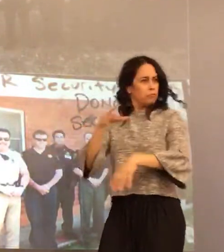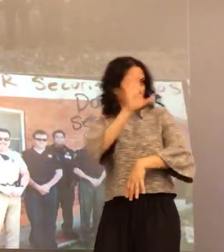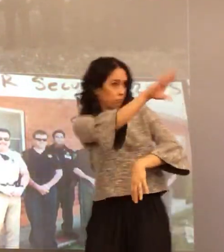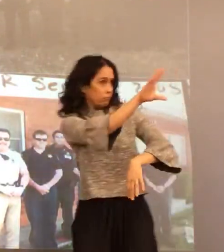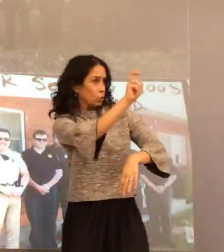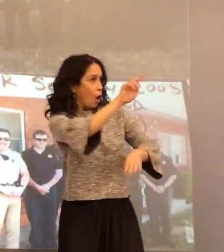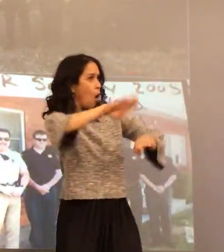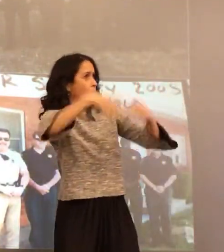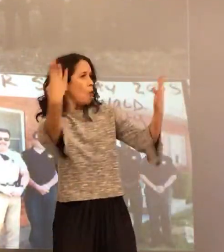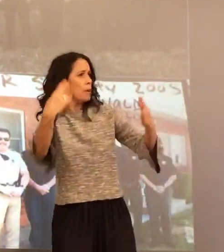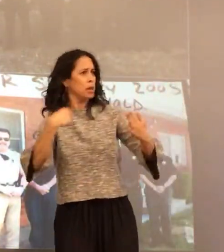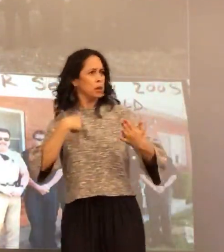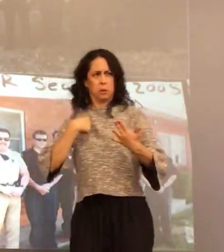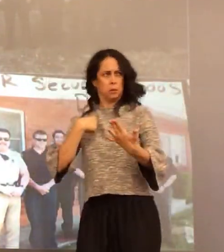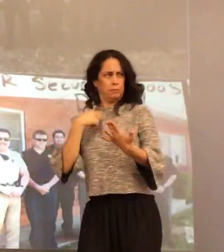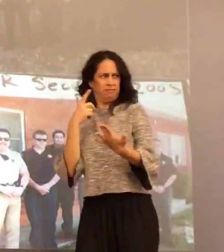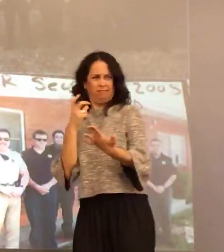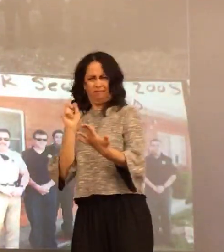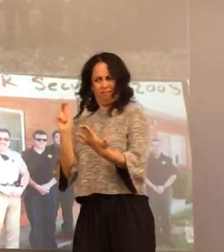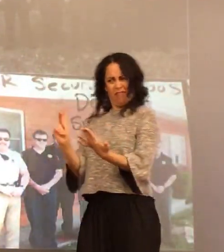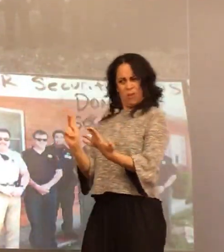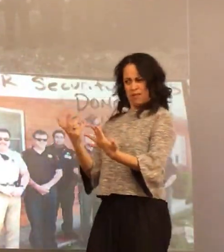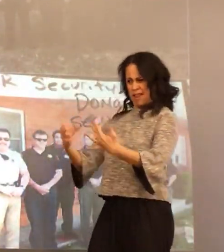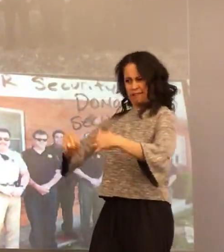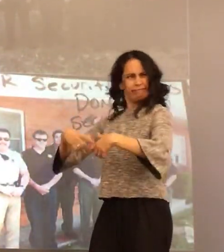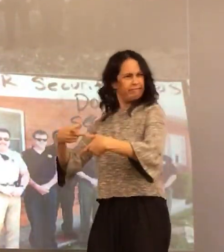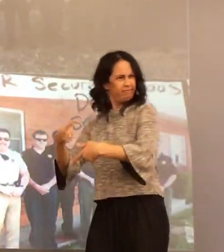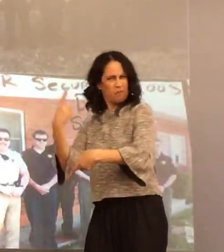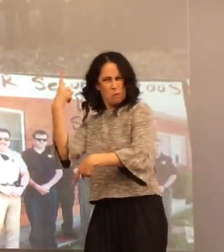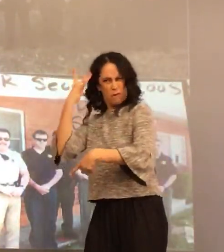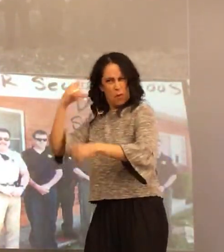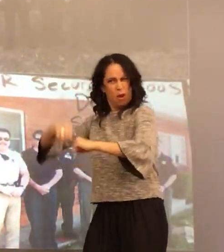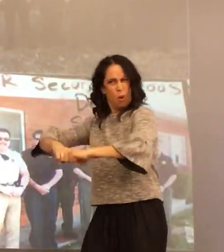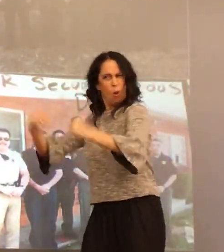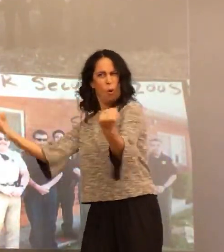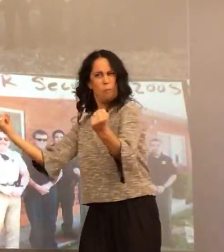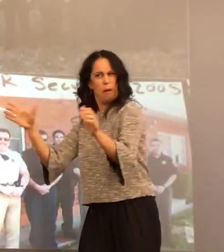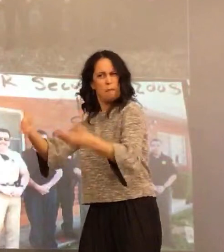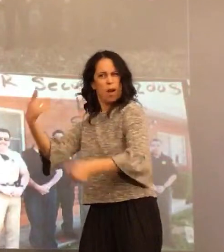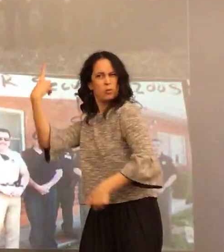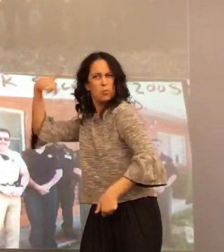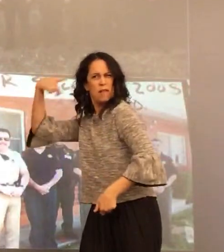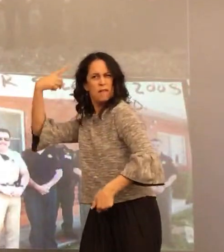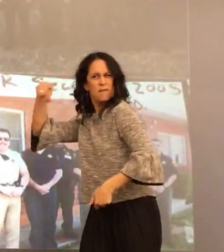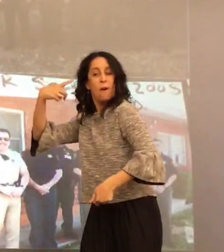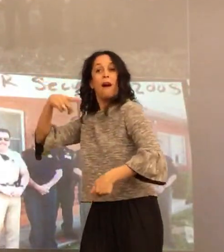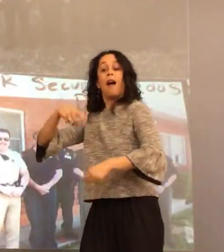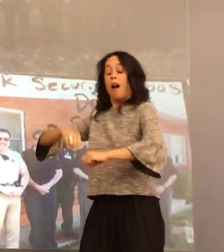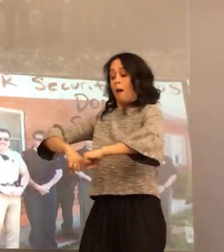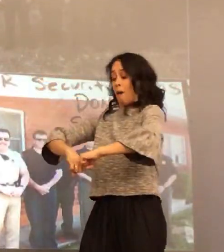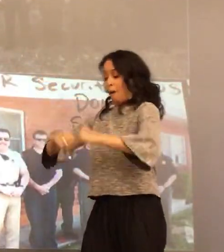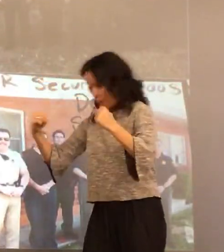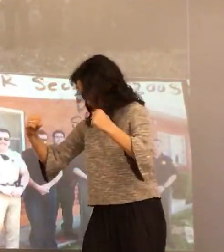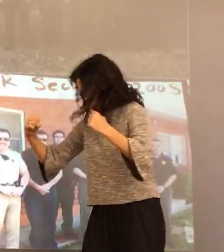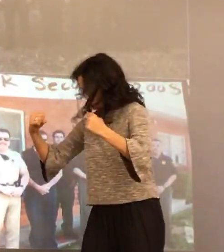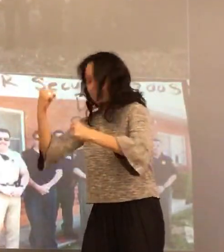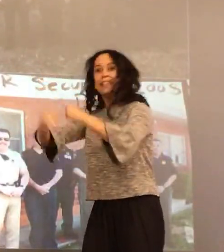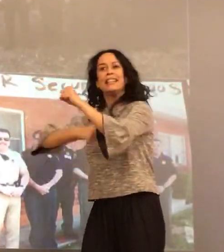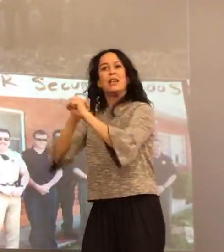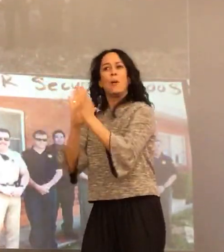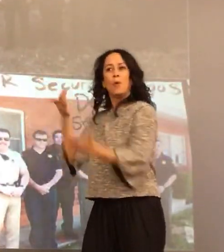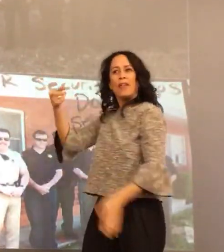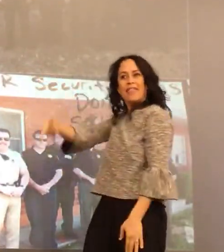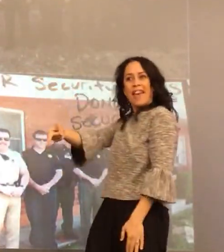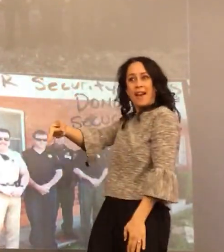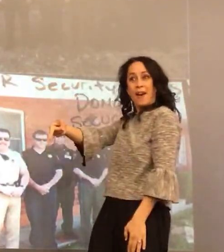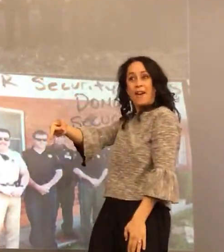up. And I have, I'm like, okay, what do you want me to open up this box for? And he tells me that as he opened it up, he saw a yearbook and he